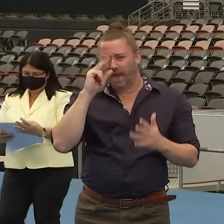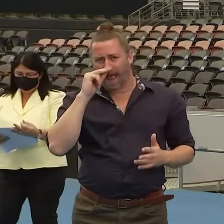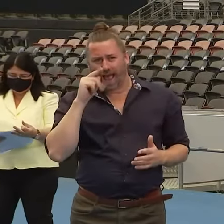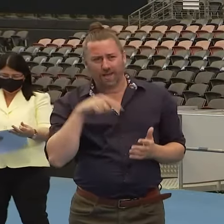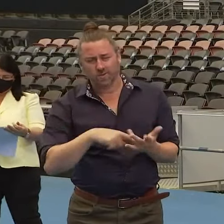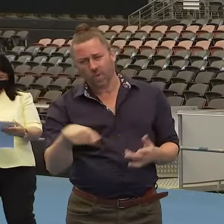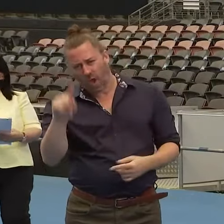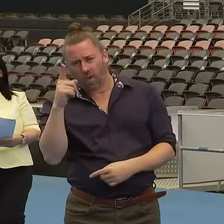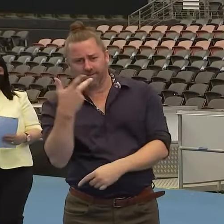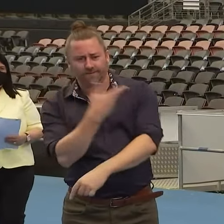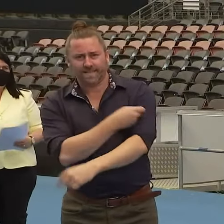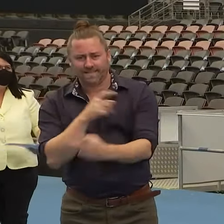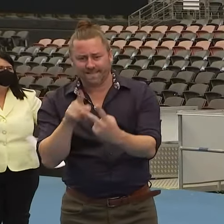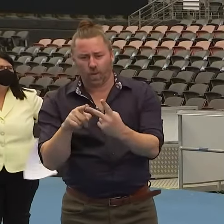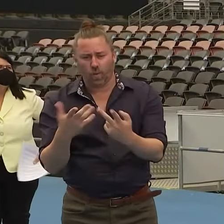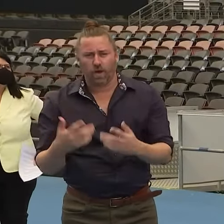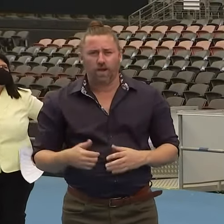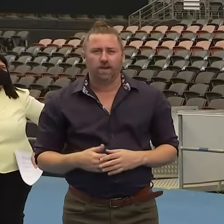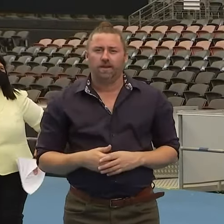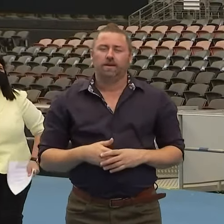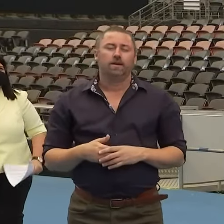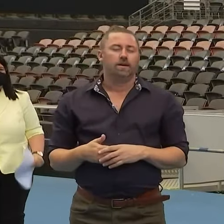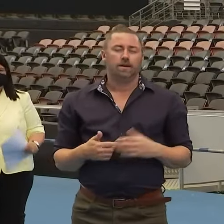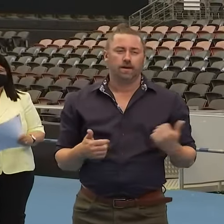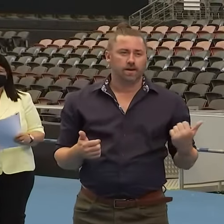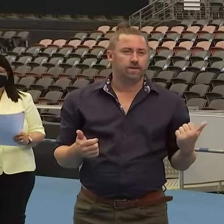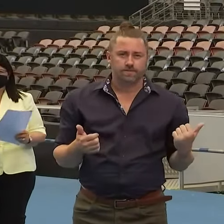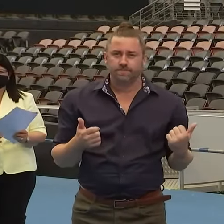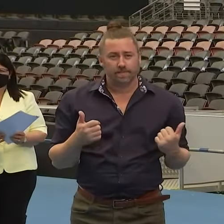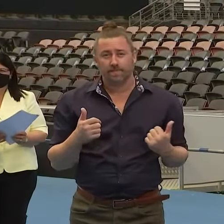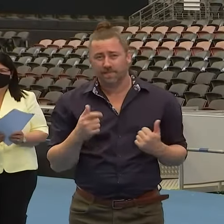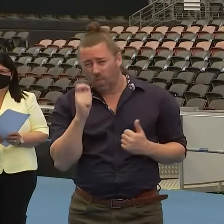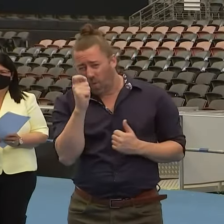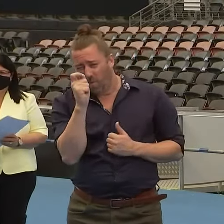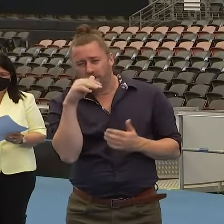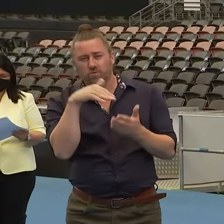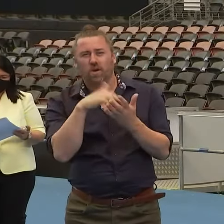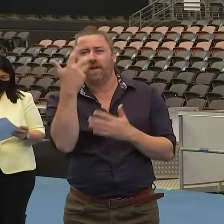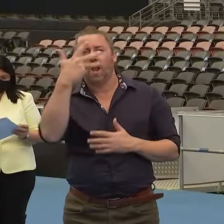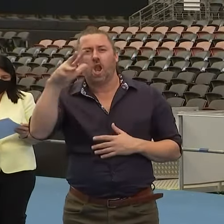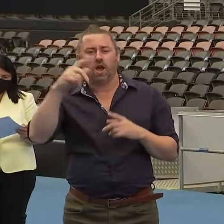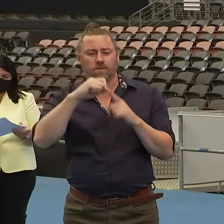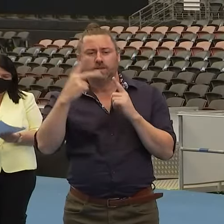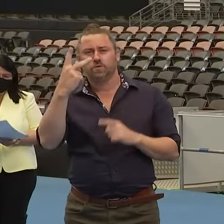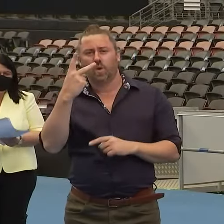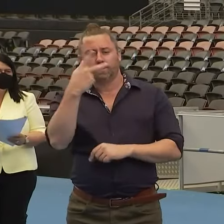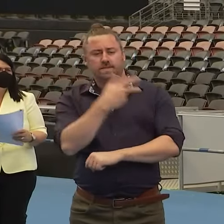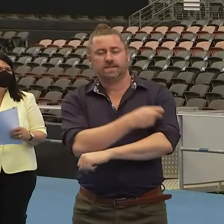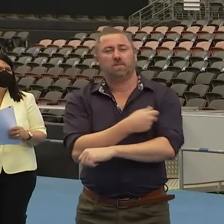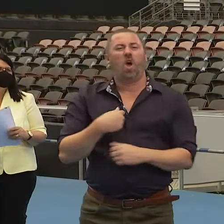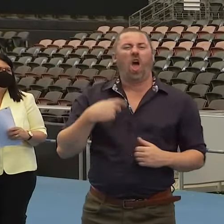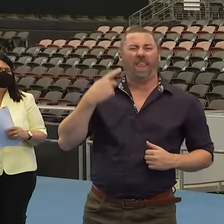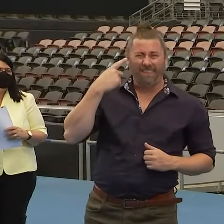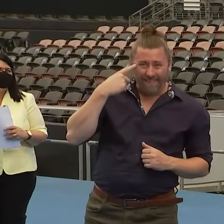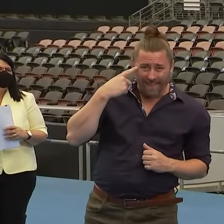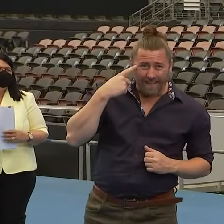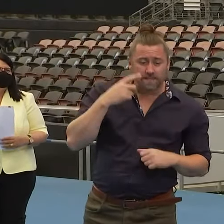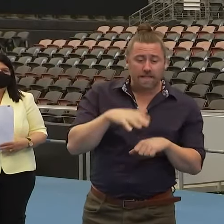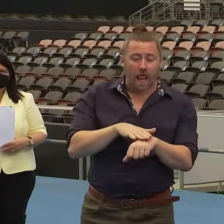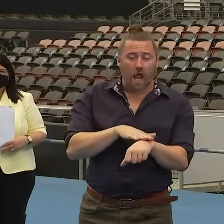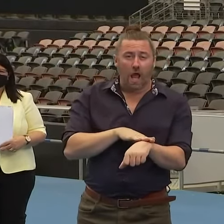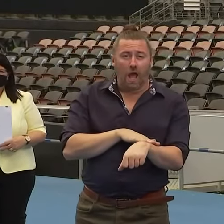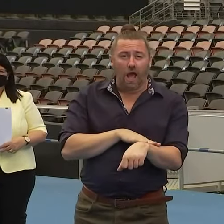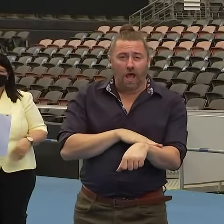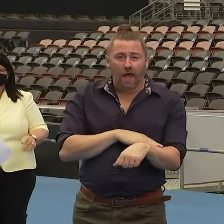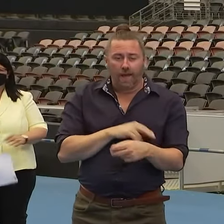Oh, I think, look, we're approaching that fairly quickly. We think the reason why we're just sort of nudging slowly is because